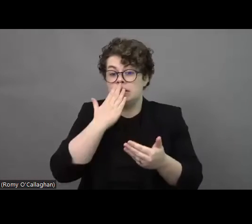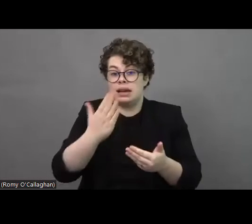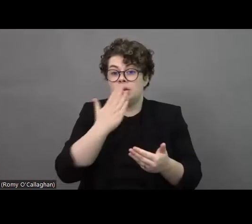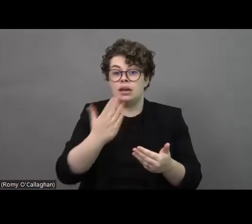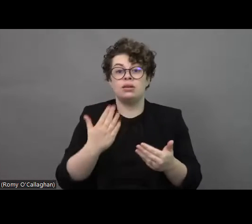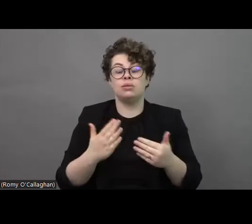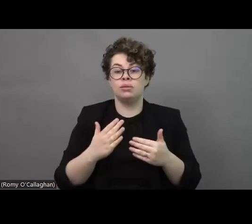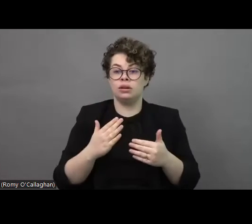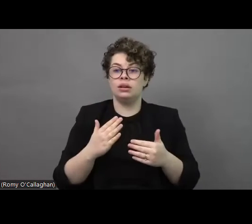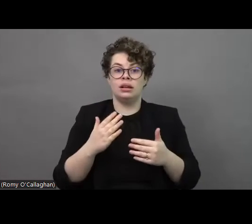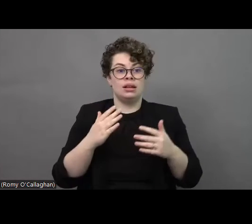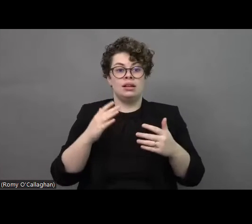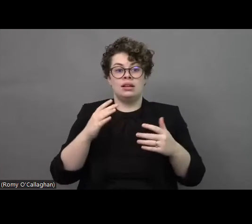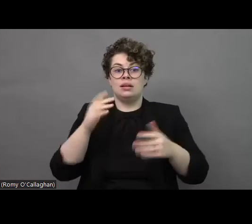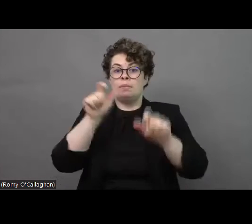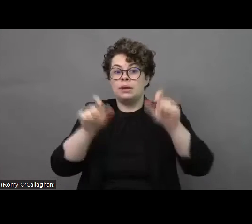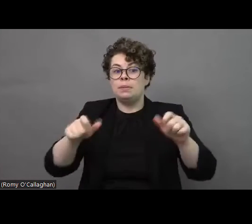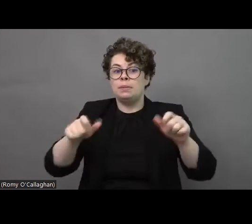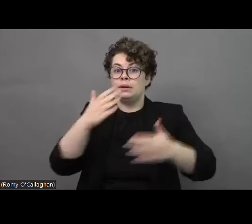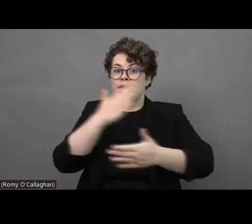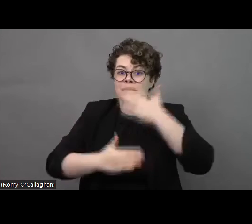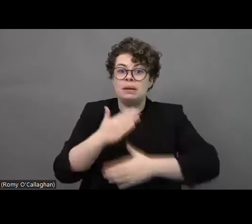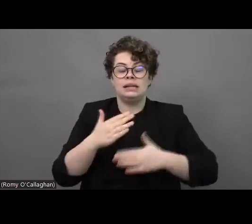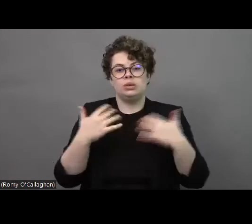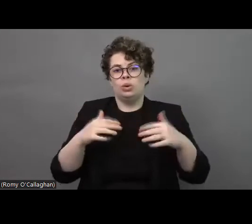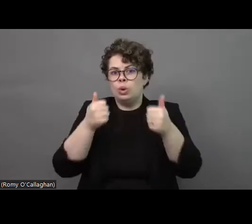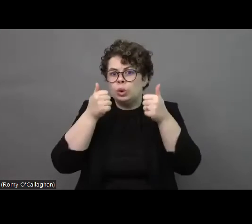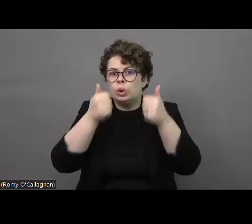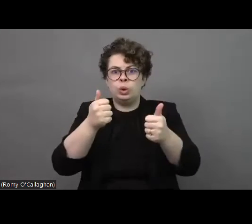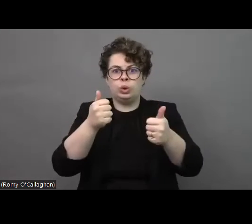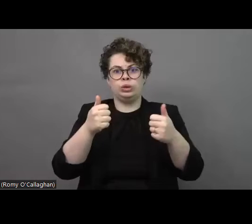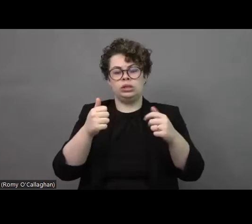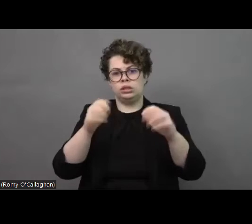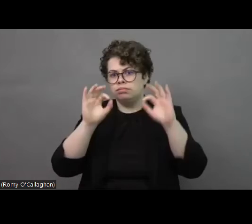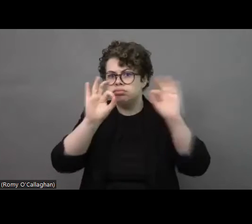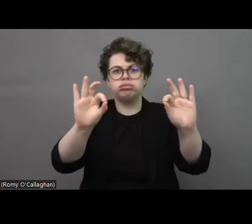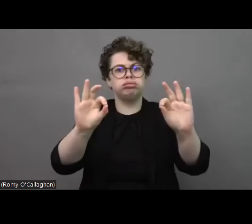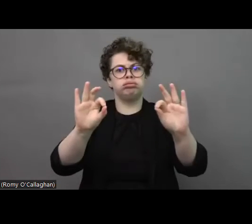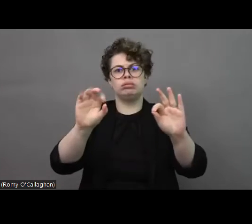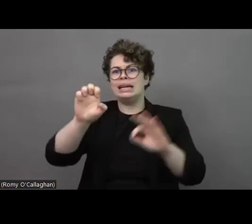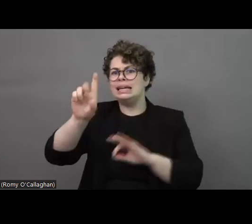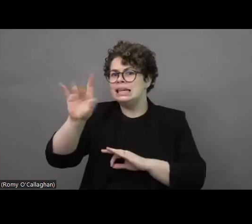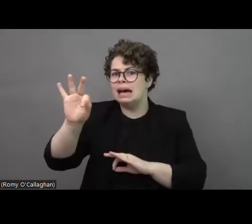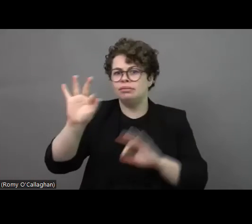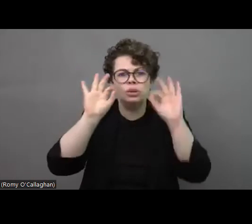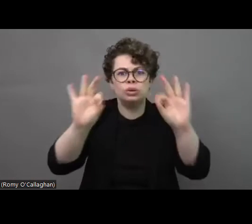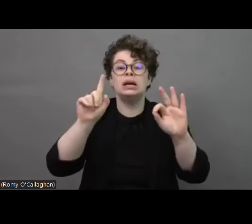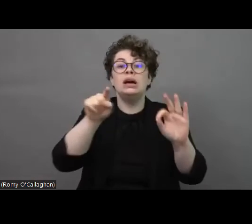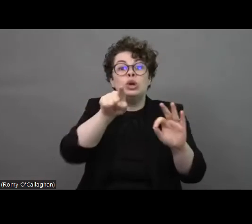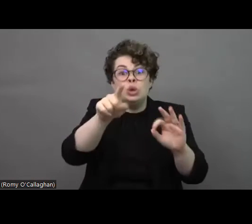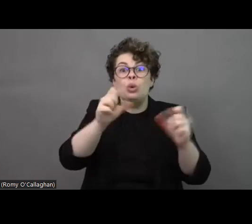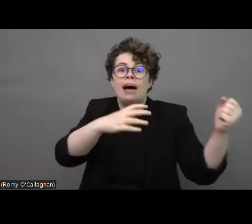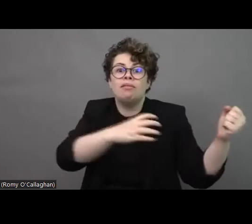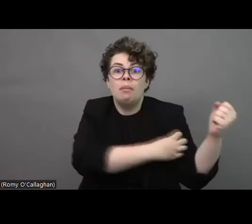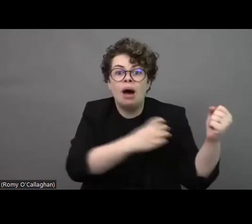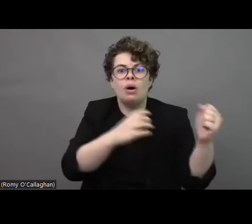persons with disabilities. And you're so very well organized. And I think that such organizations should be capable of influencing the governments and